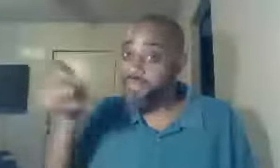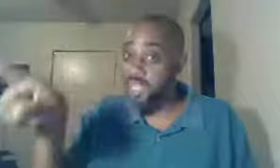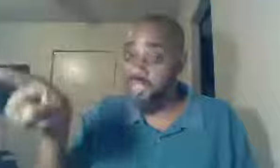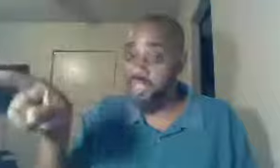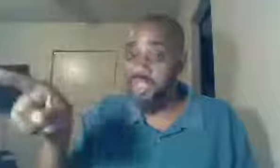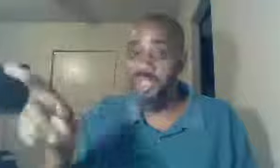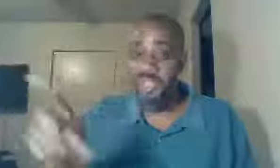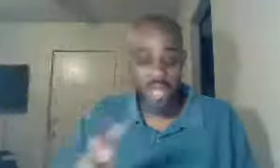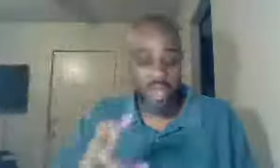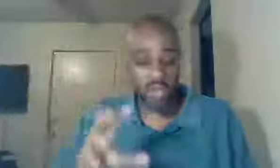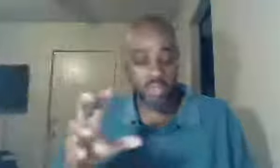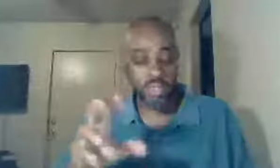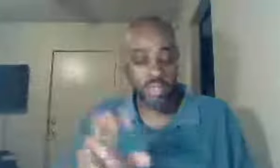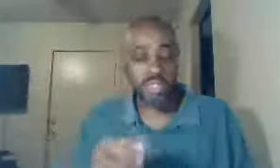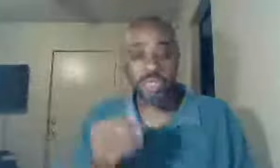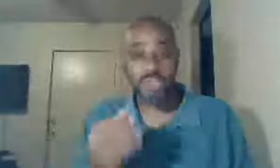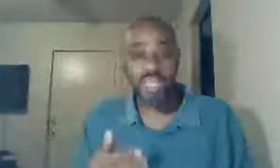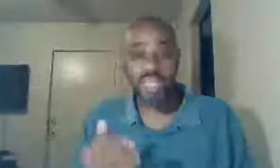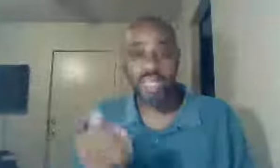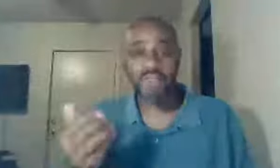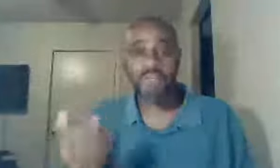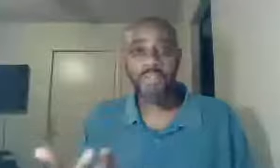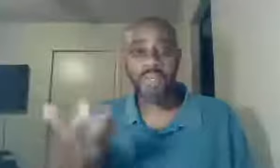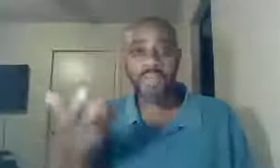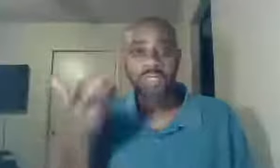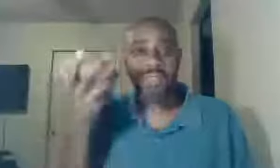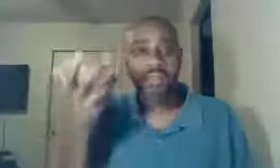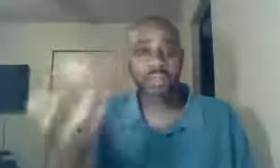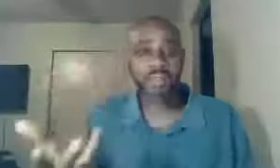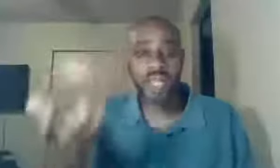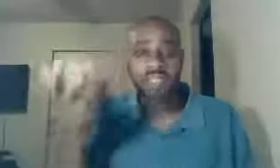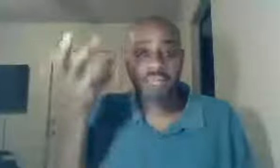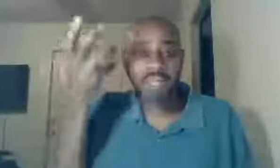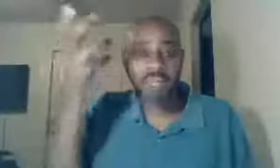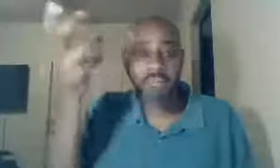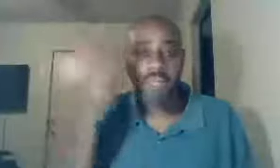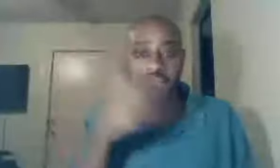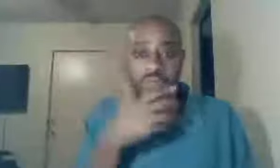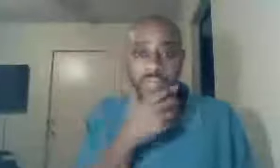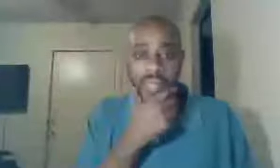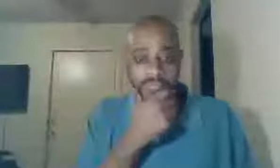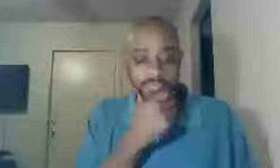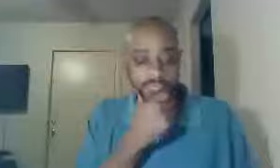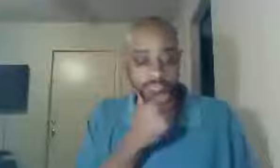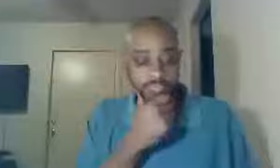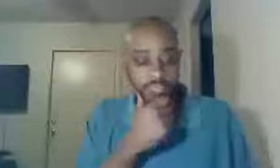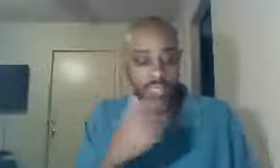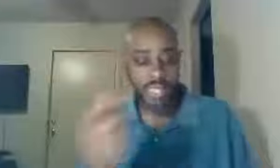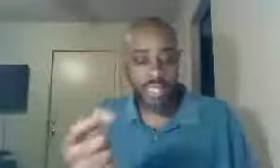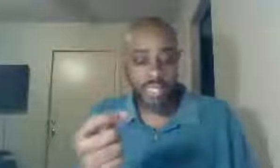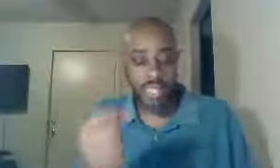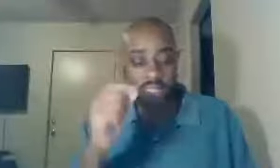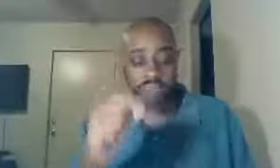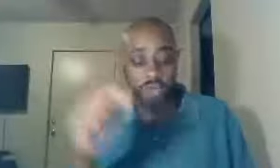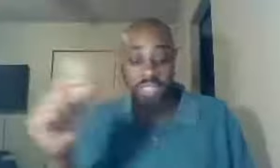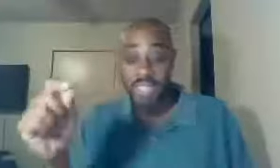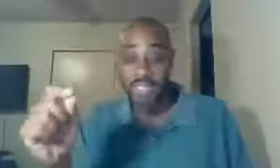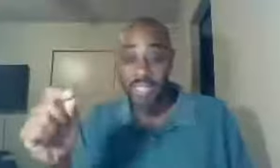division, now let's understand, we must, there is something being built on that, hence verse 18,